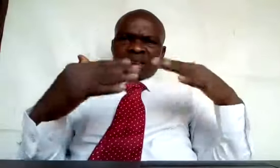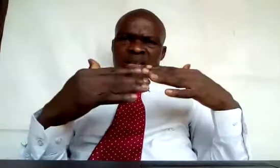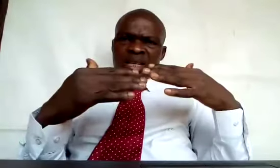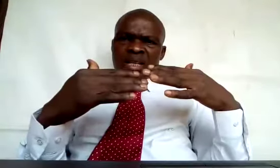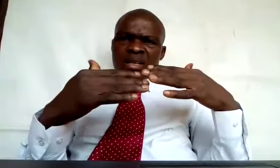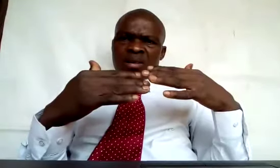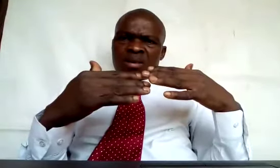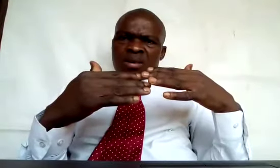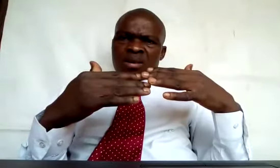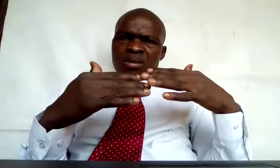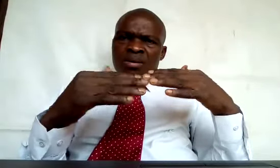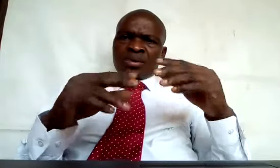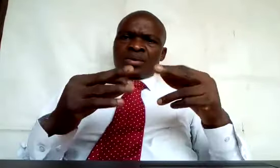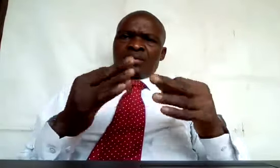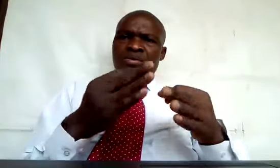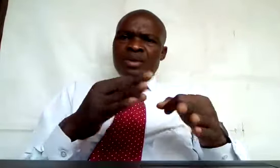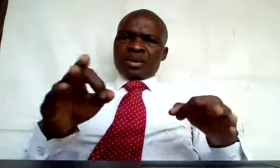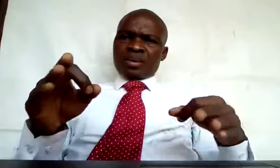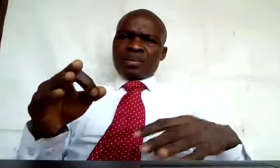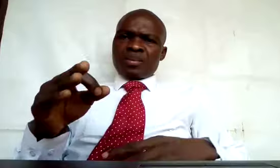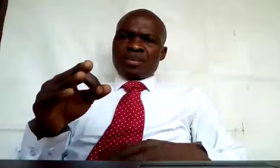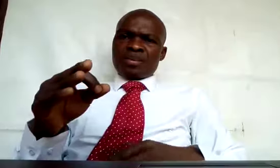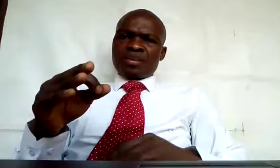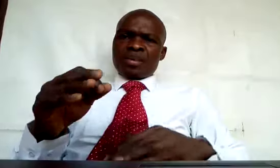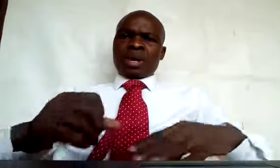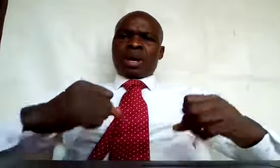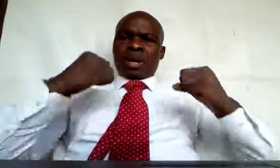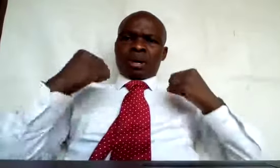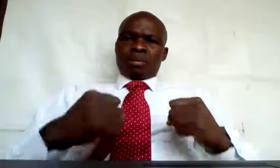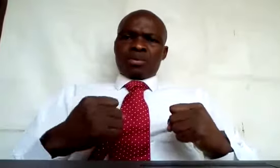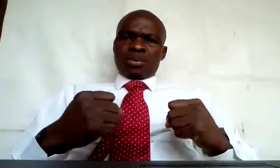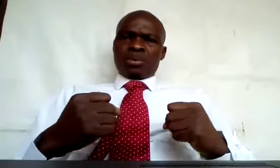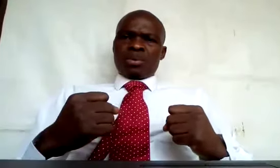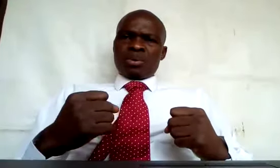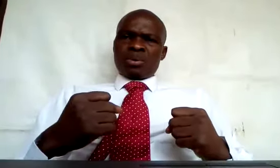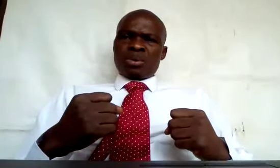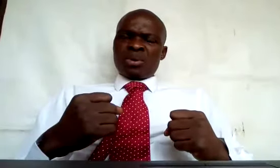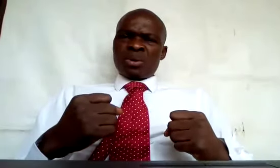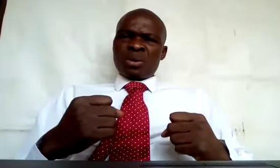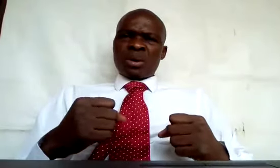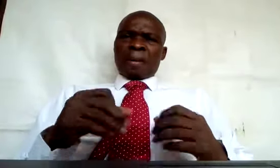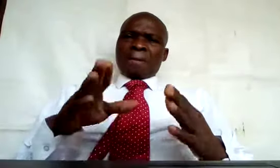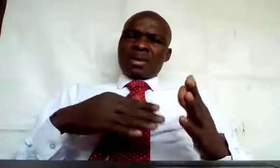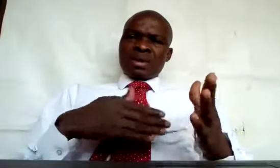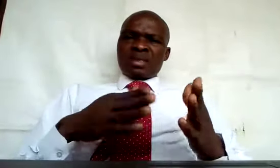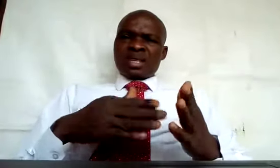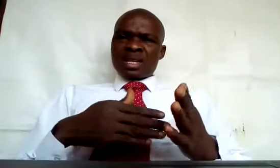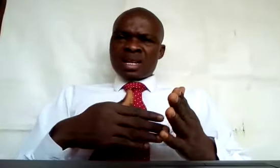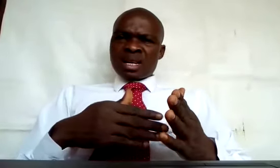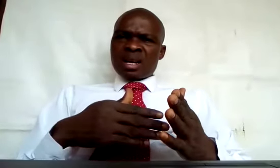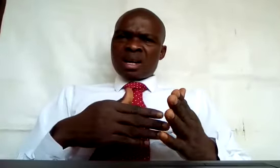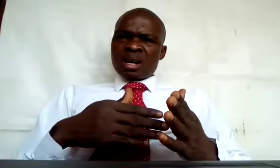freedom, able, music, Anna,